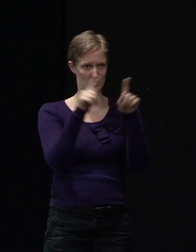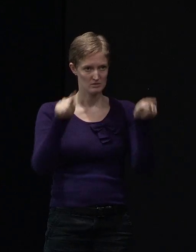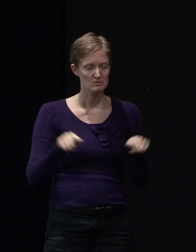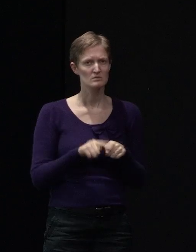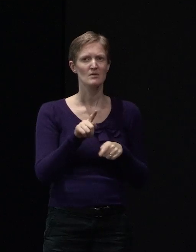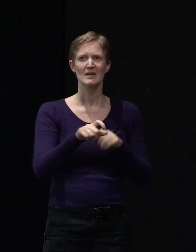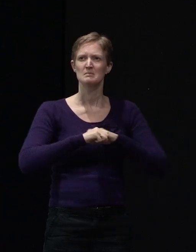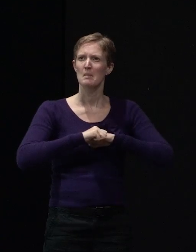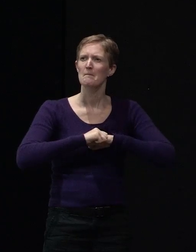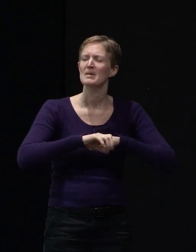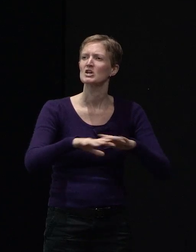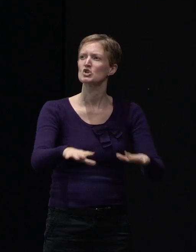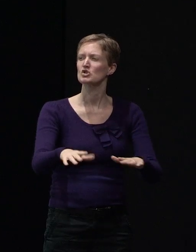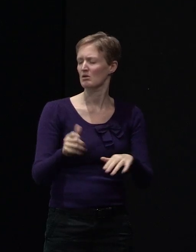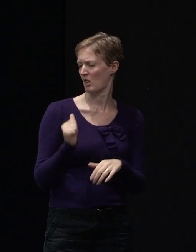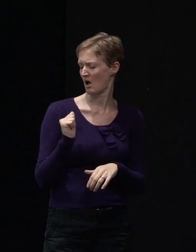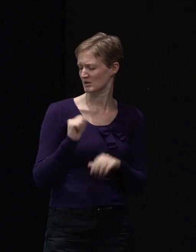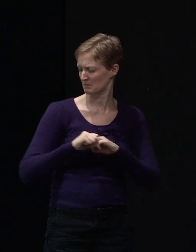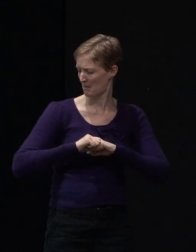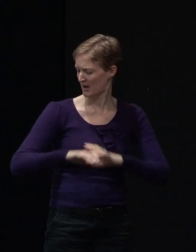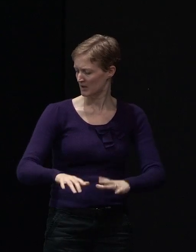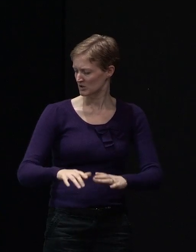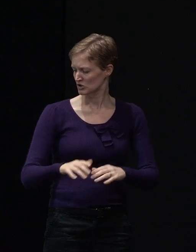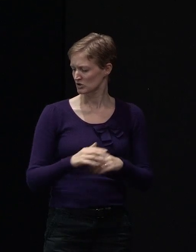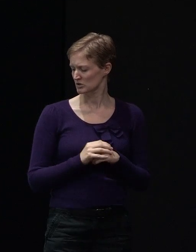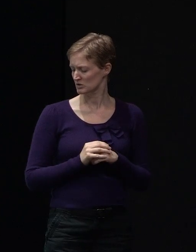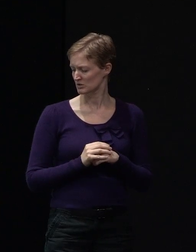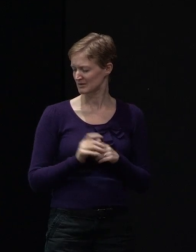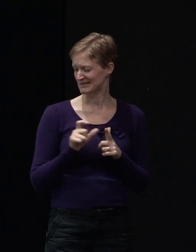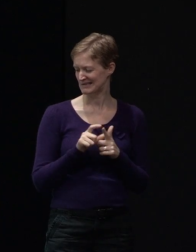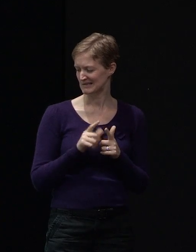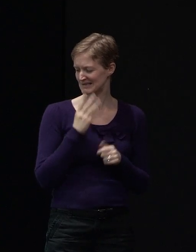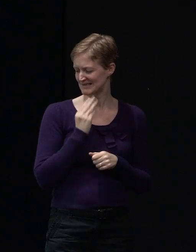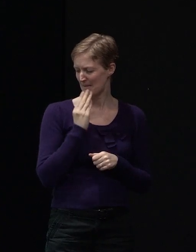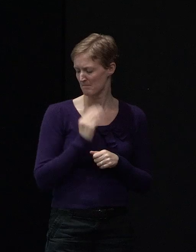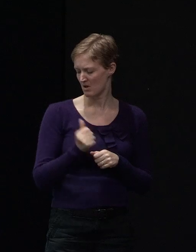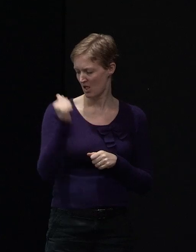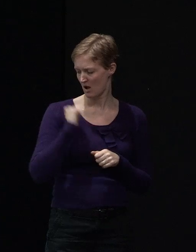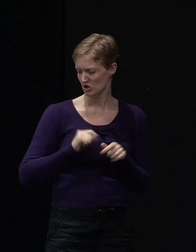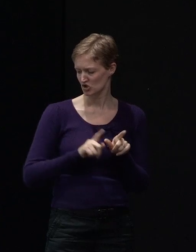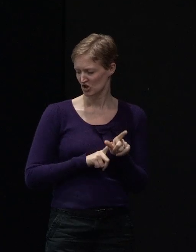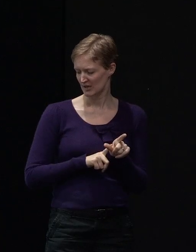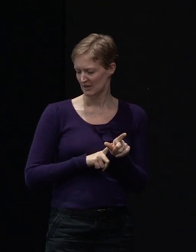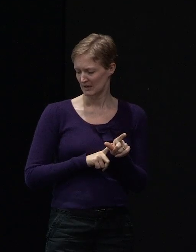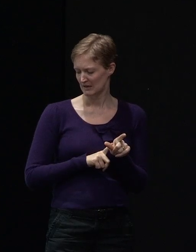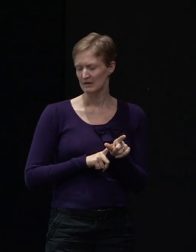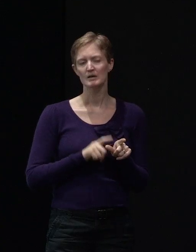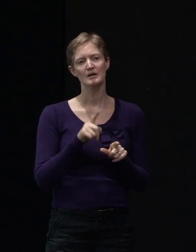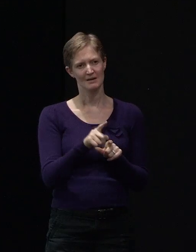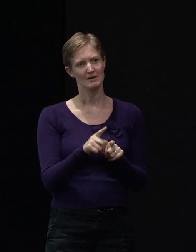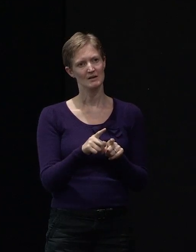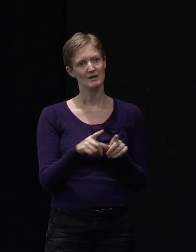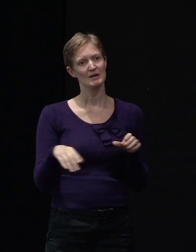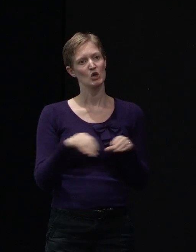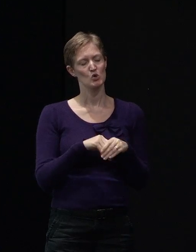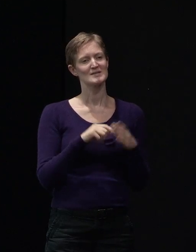what's been put out in various stages, but the latest incarnation was issued in December last year, which covers TC1,